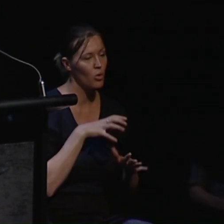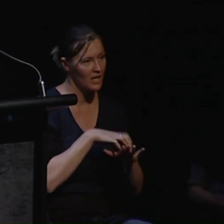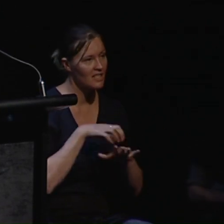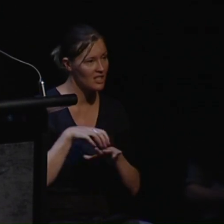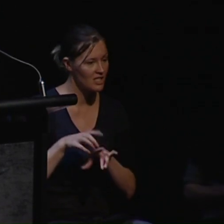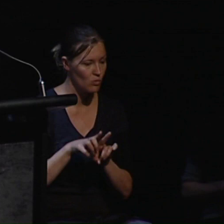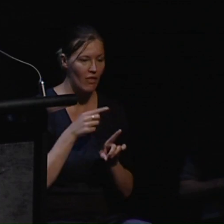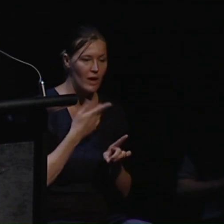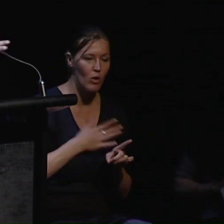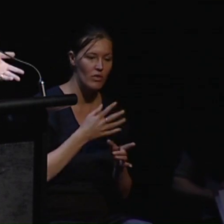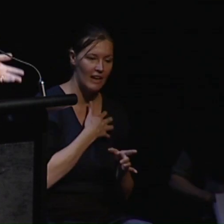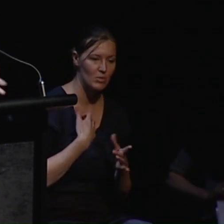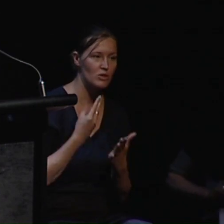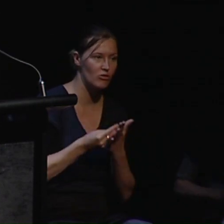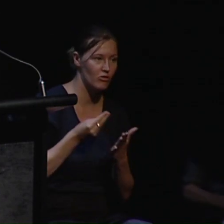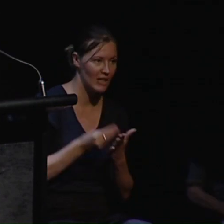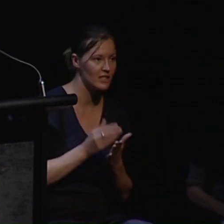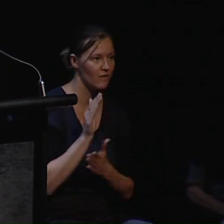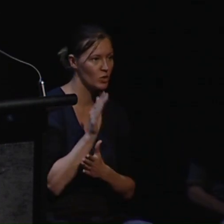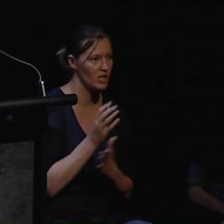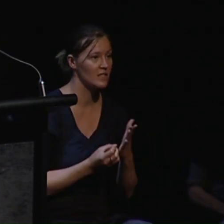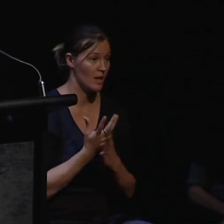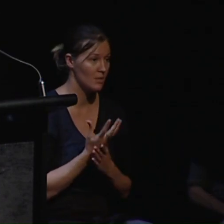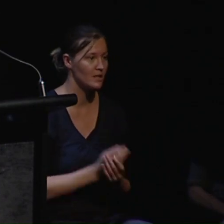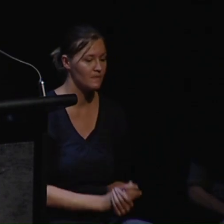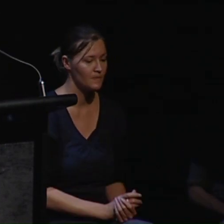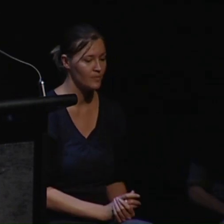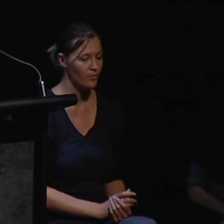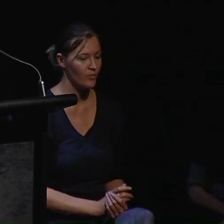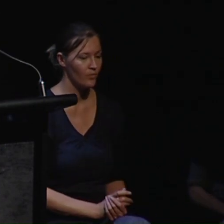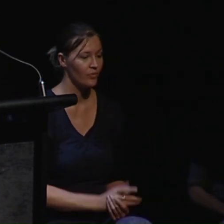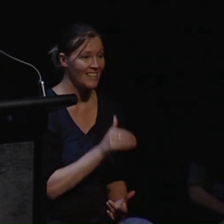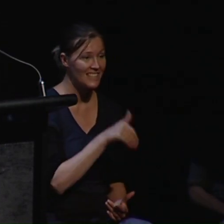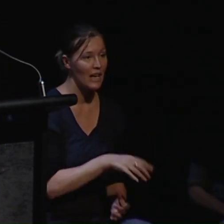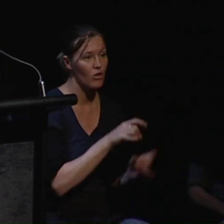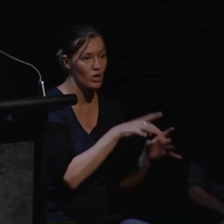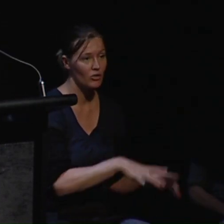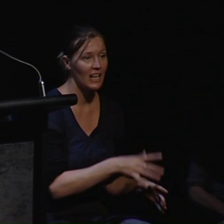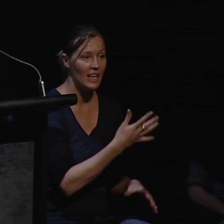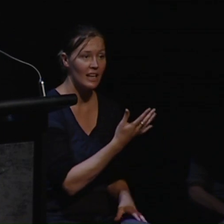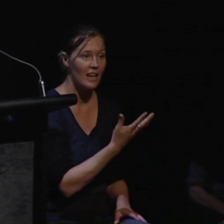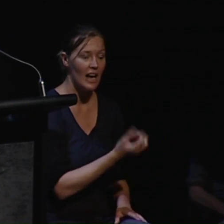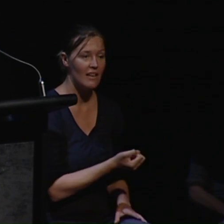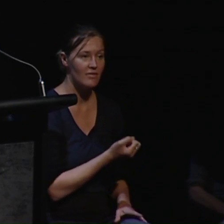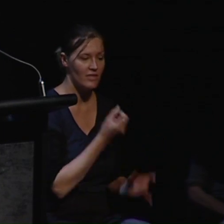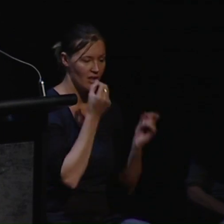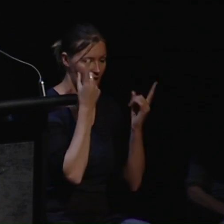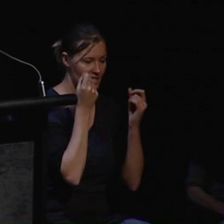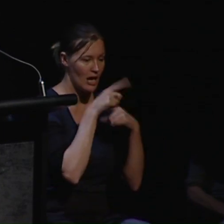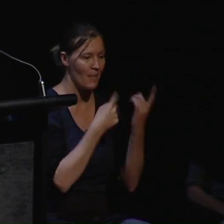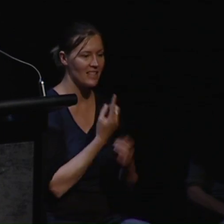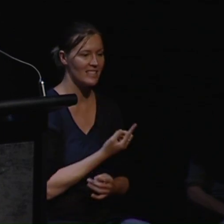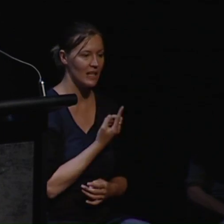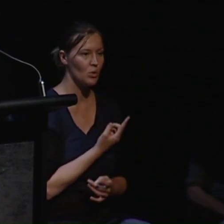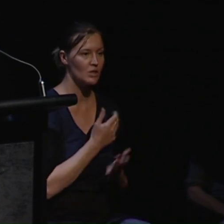on the government to actually fund their future development. And in South Australia there is this concept of single supported decision